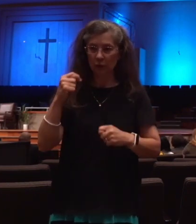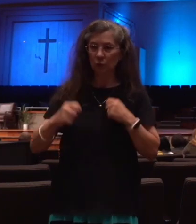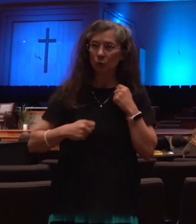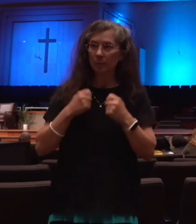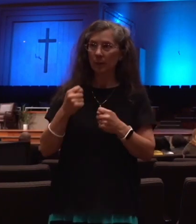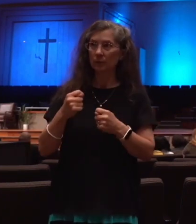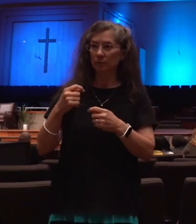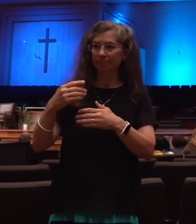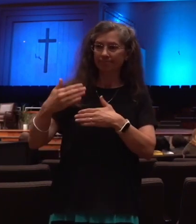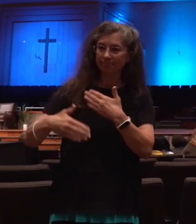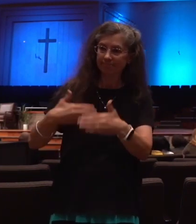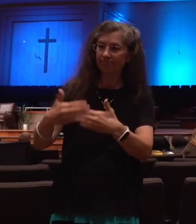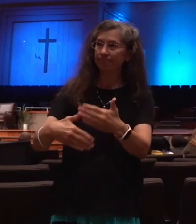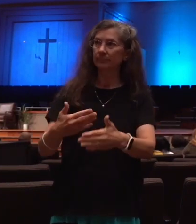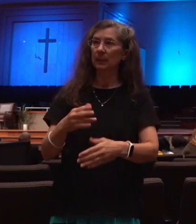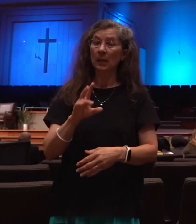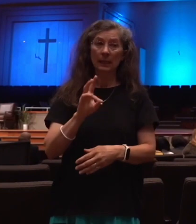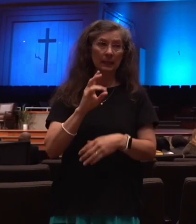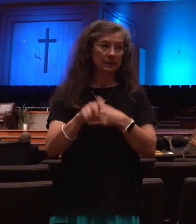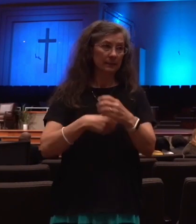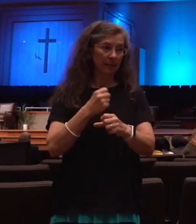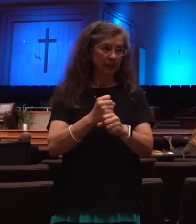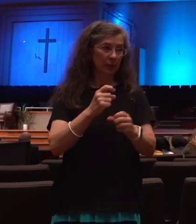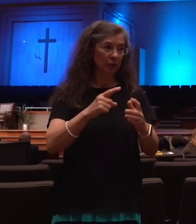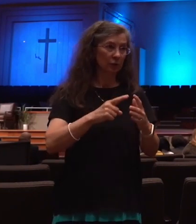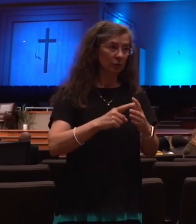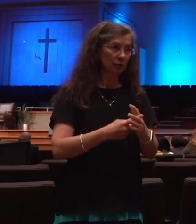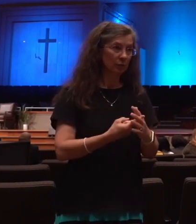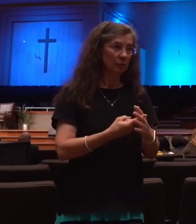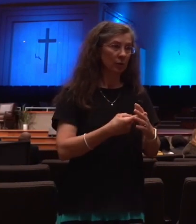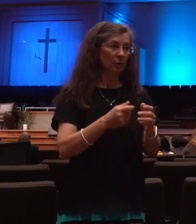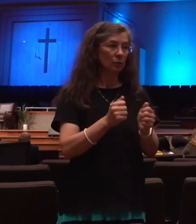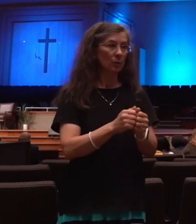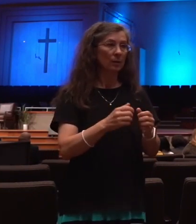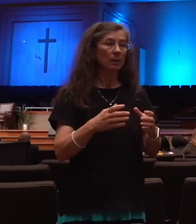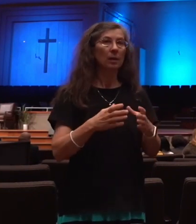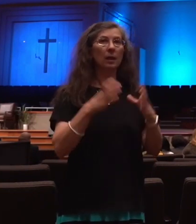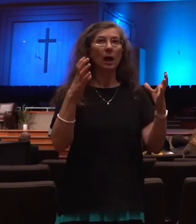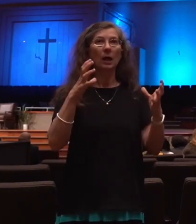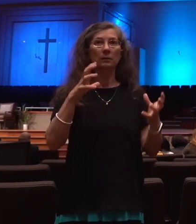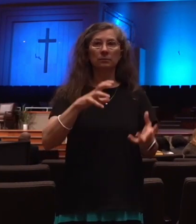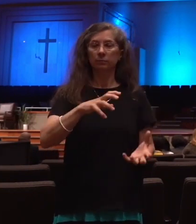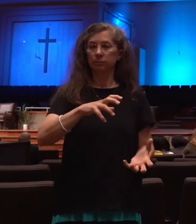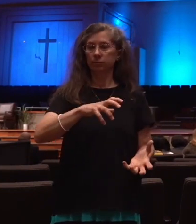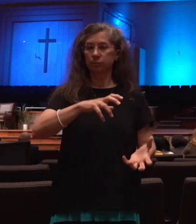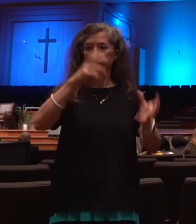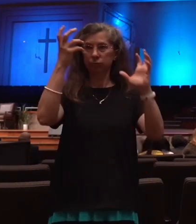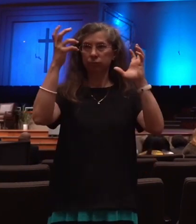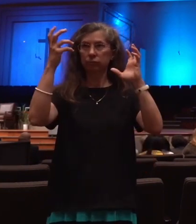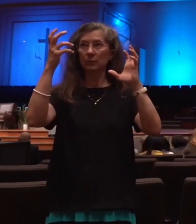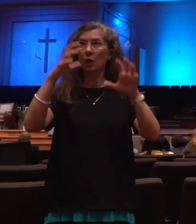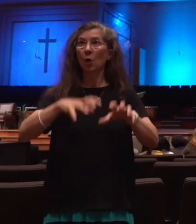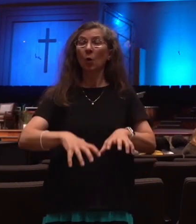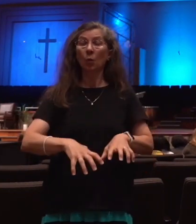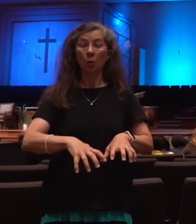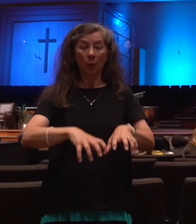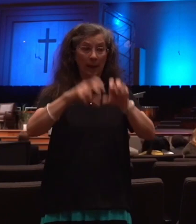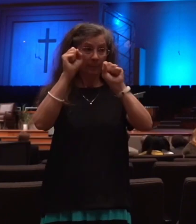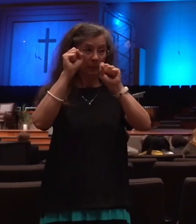This seven-year period will begin with great calamity. The rapture. Now,